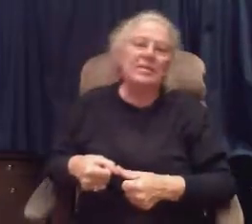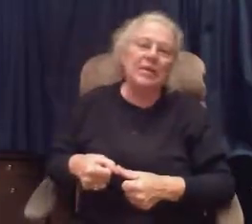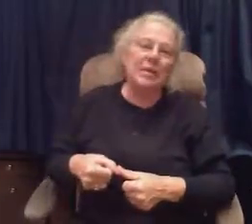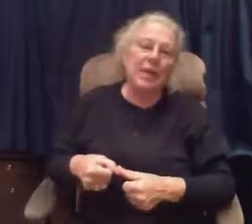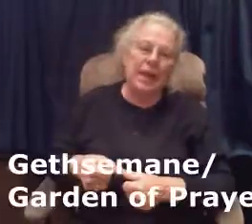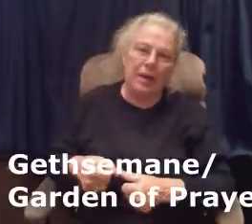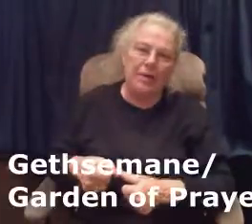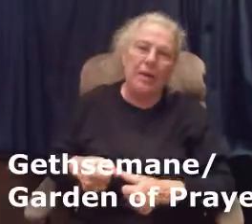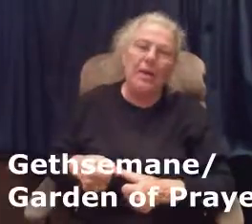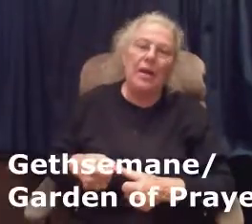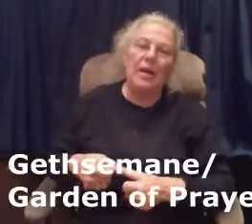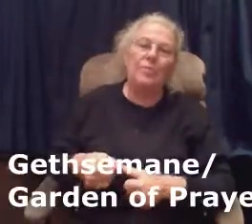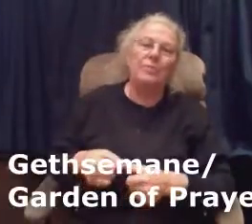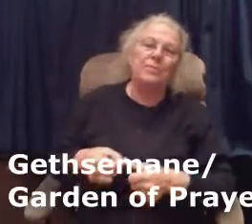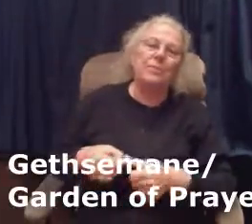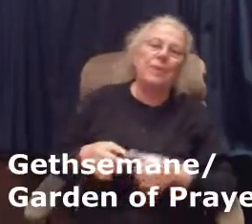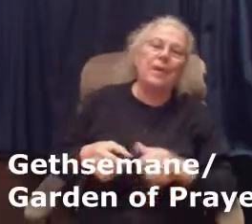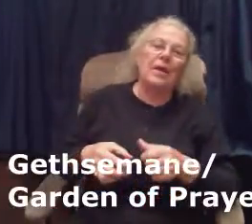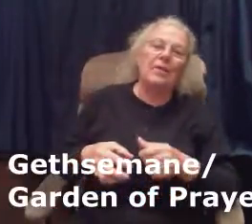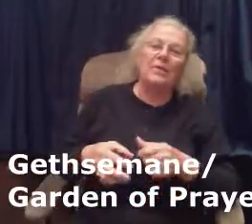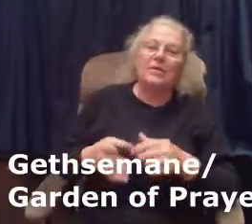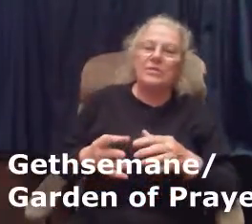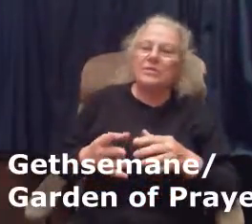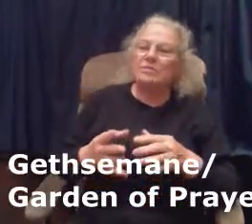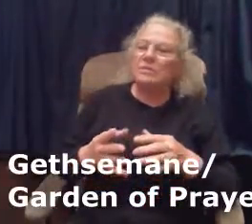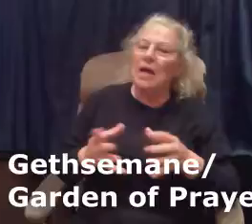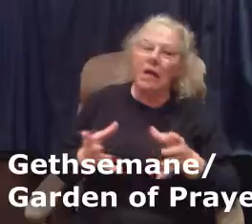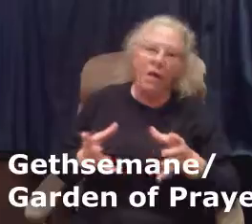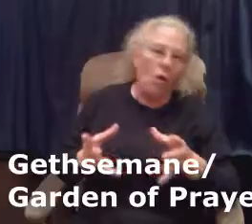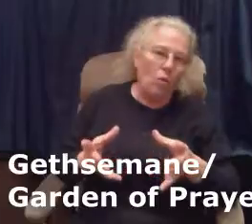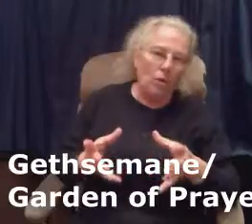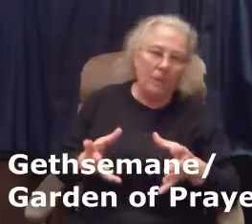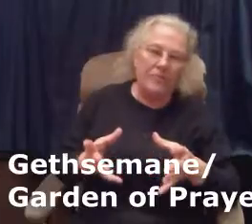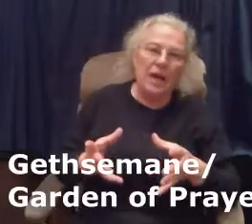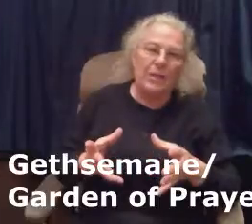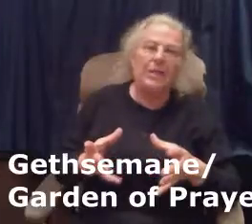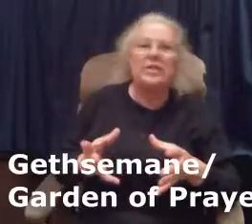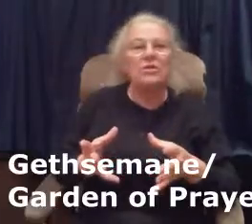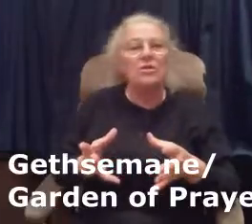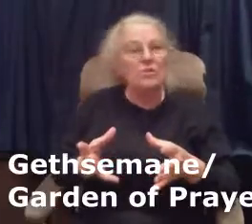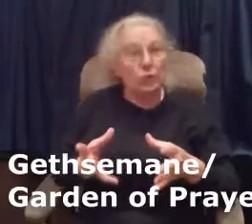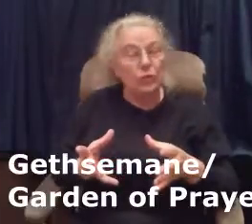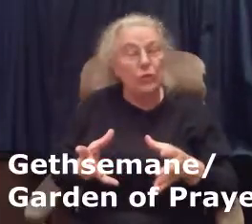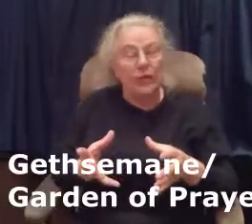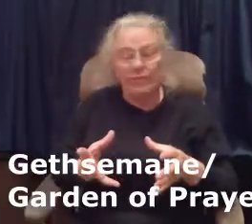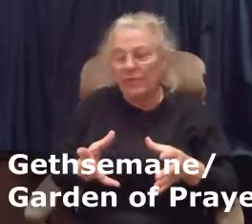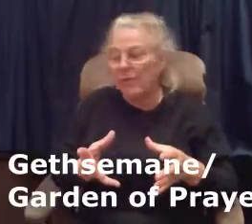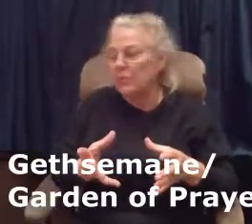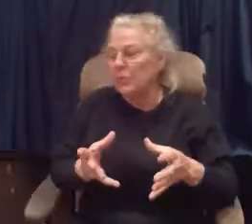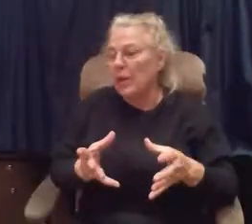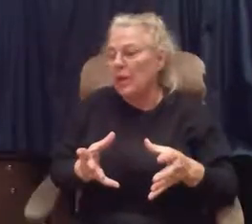Gethsemane. Now, there's not a whole lot of time in these songs to do a lot of fingerspelling.